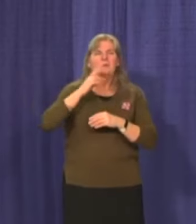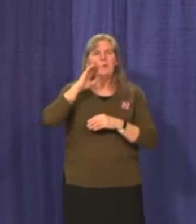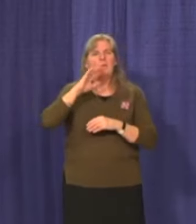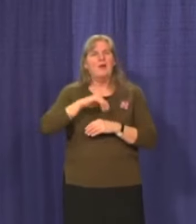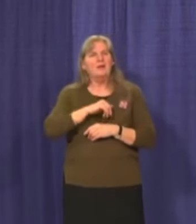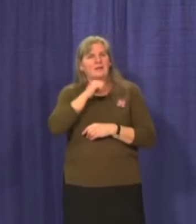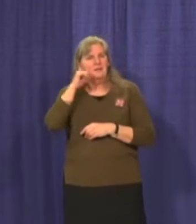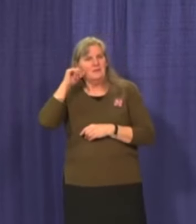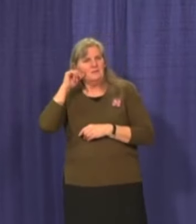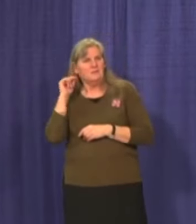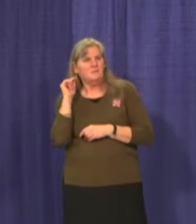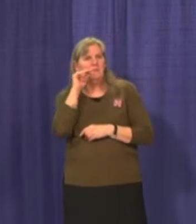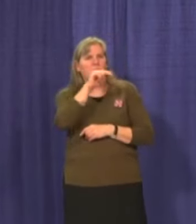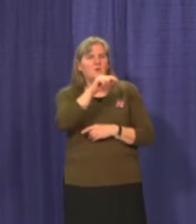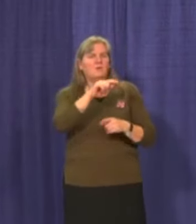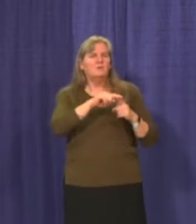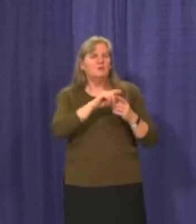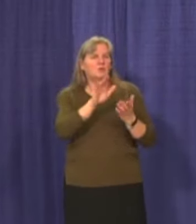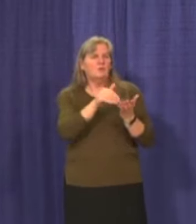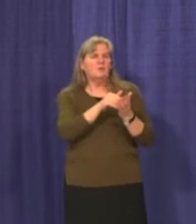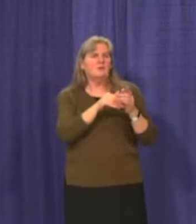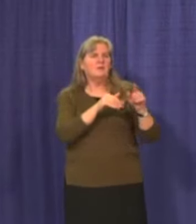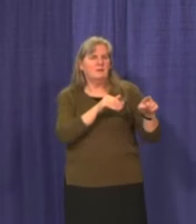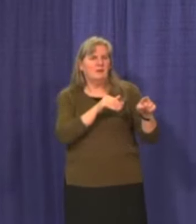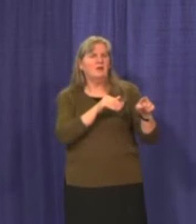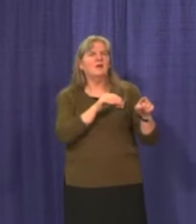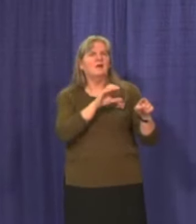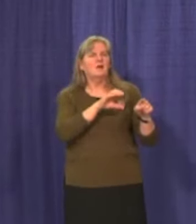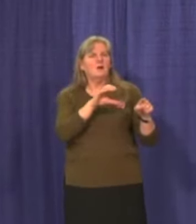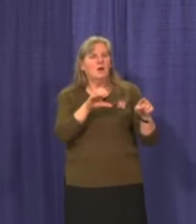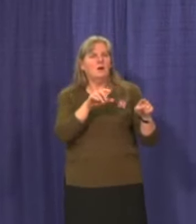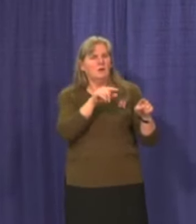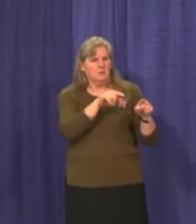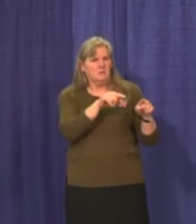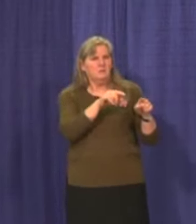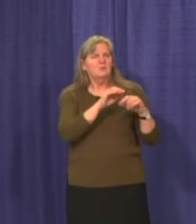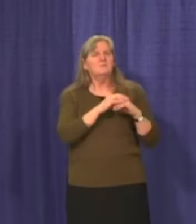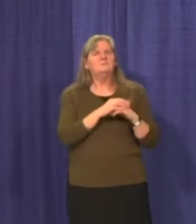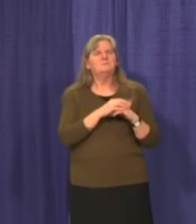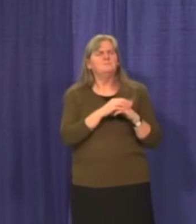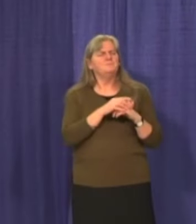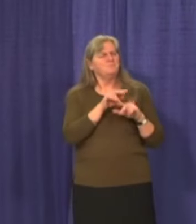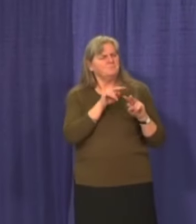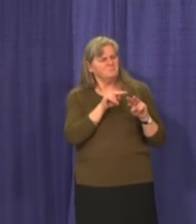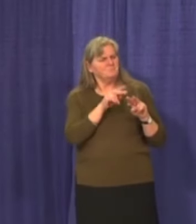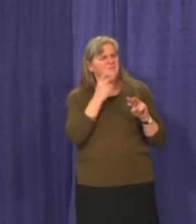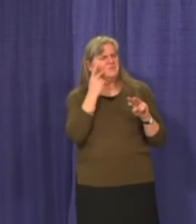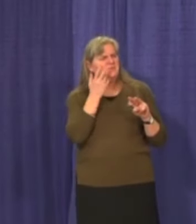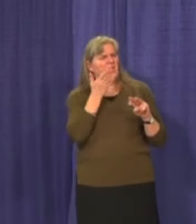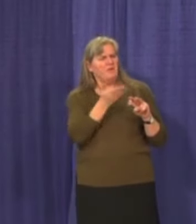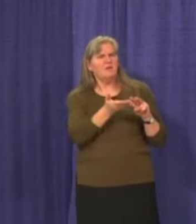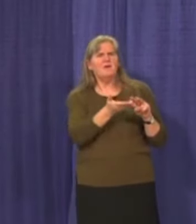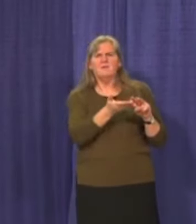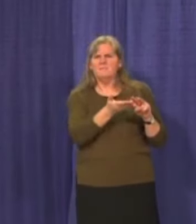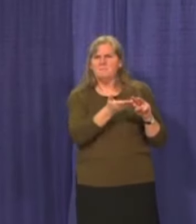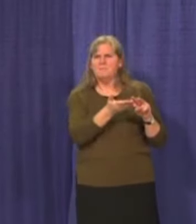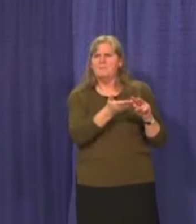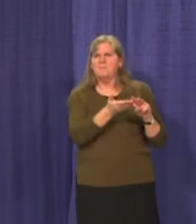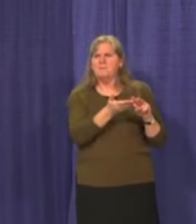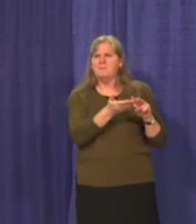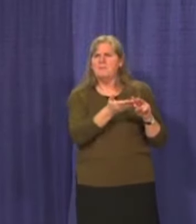to the, uh, the clinic, the vaccine clinic in Carcross, I saw that at work. So